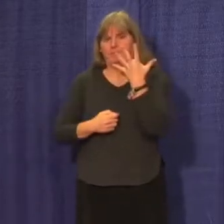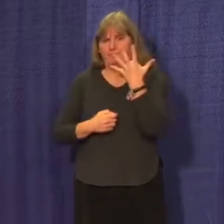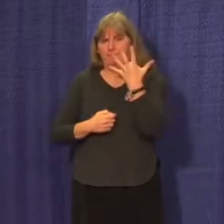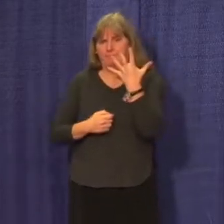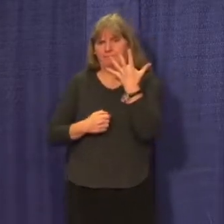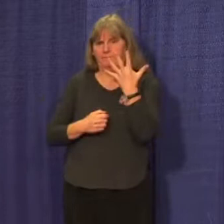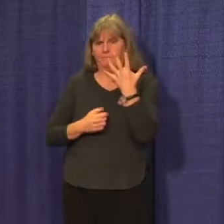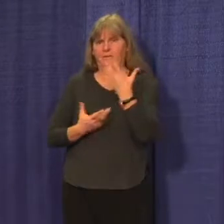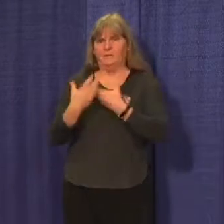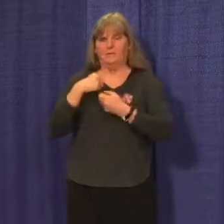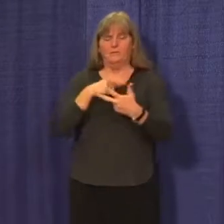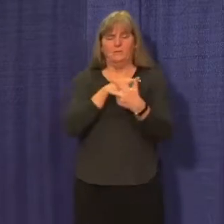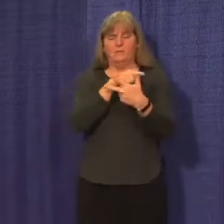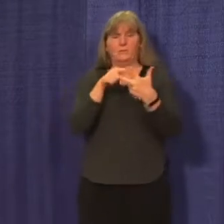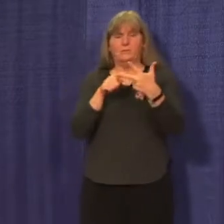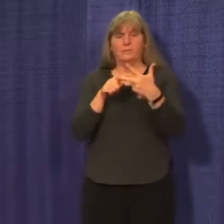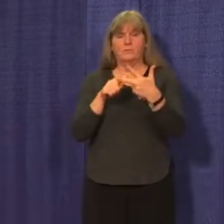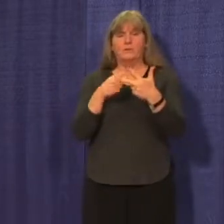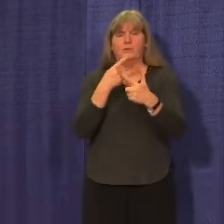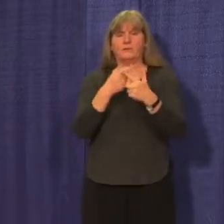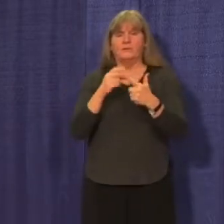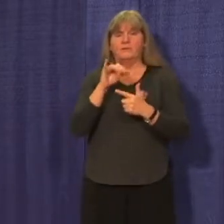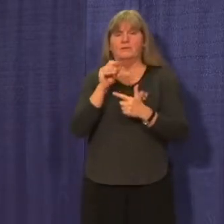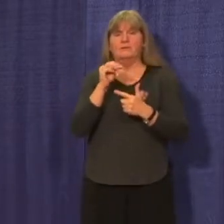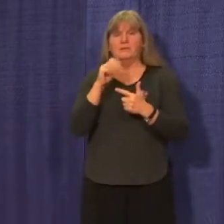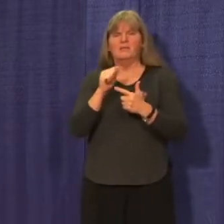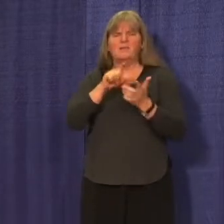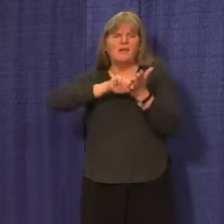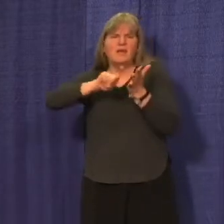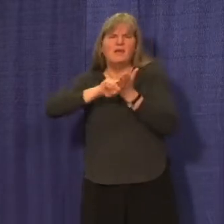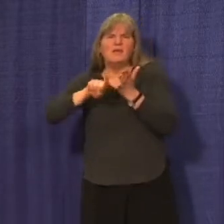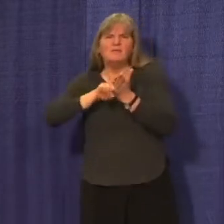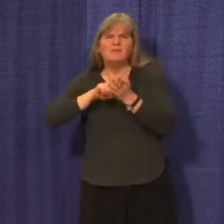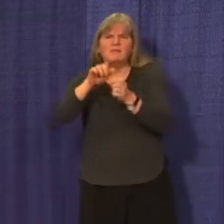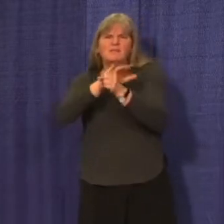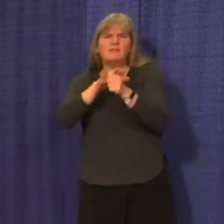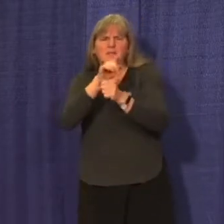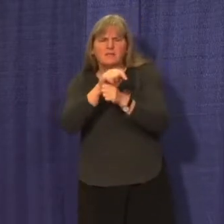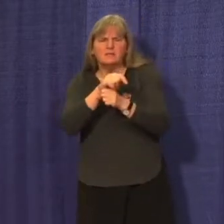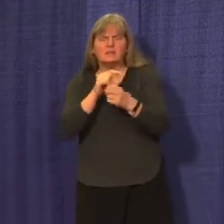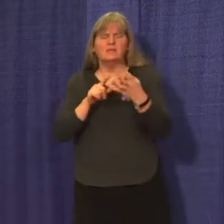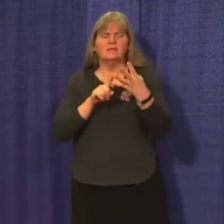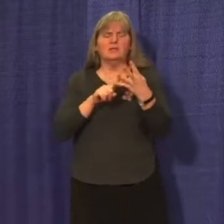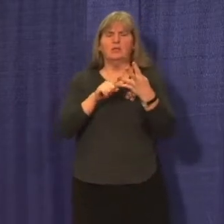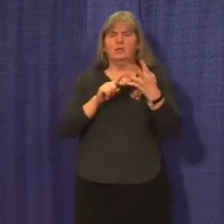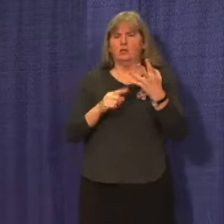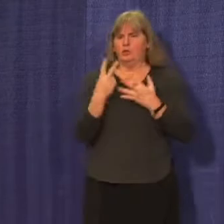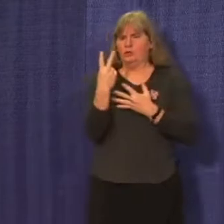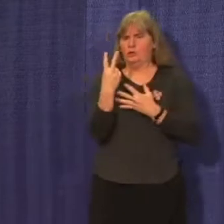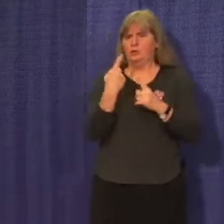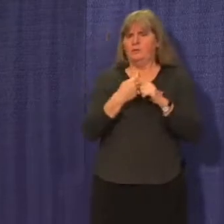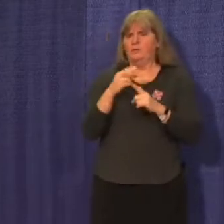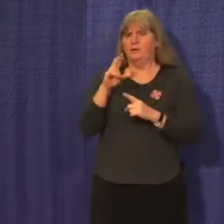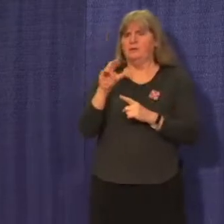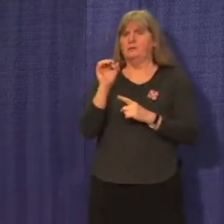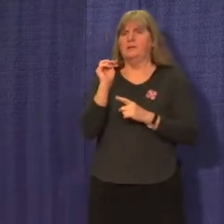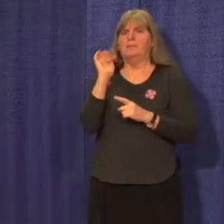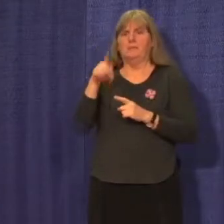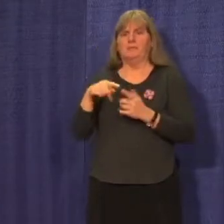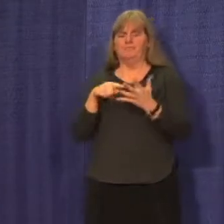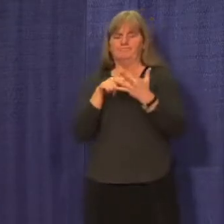These include three charges from our CIMA Investigation Unit and two charges that have been laid by the RCMP.